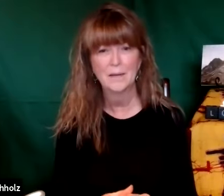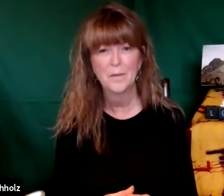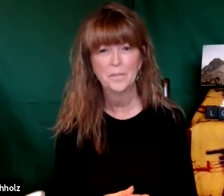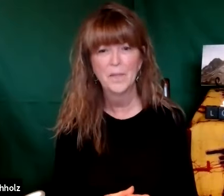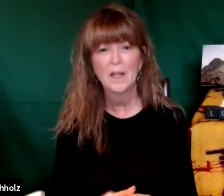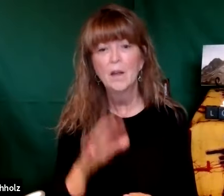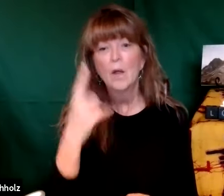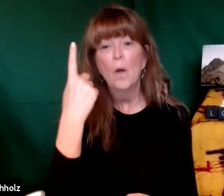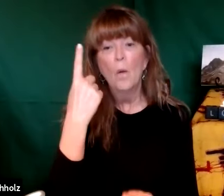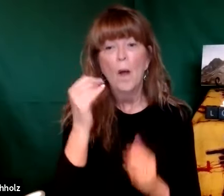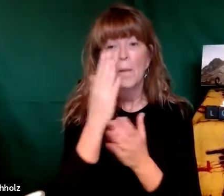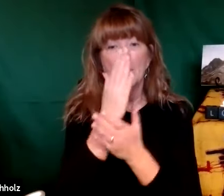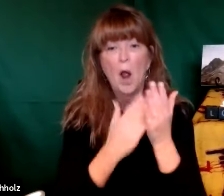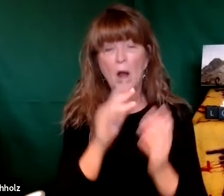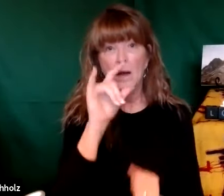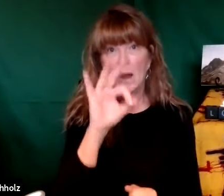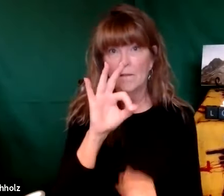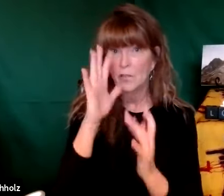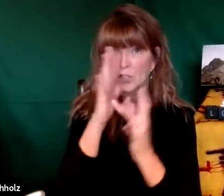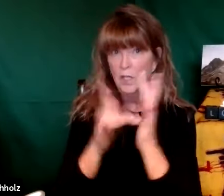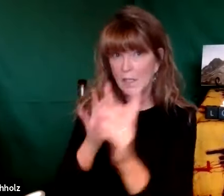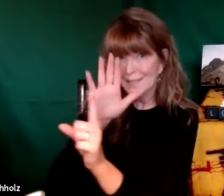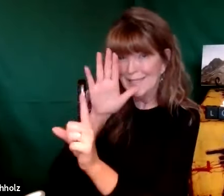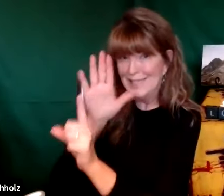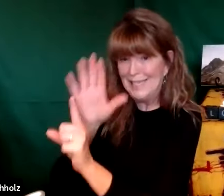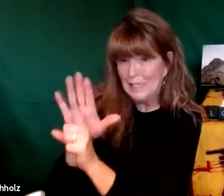and we wonder why we are being taught that